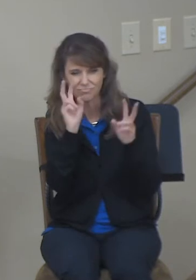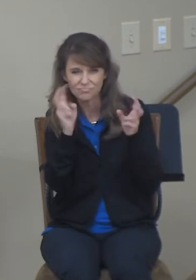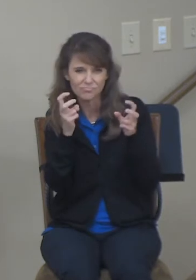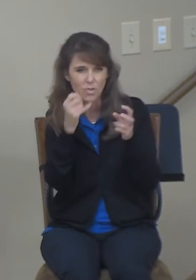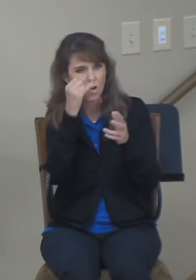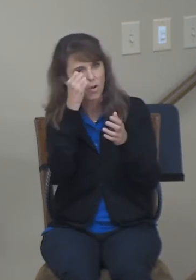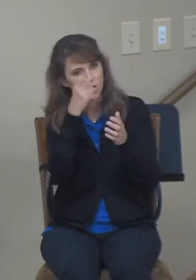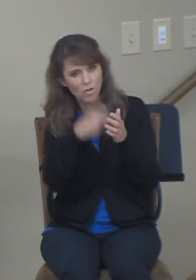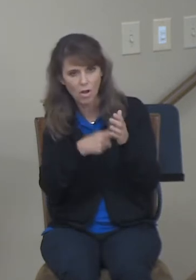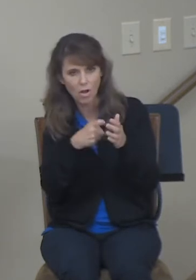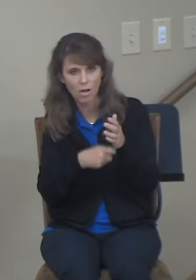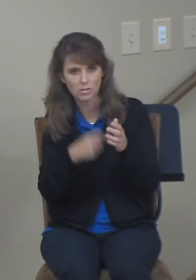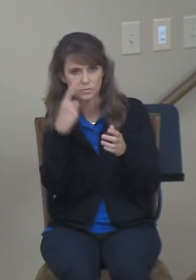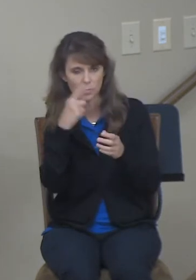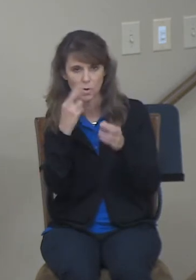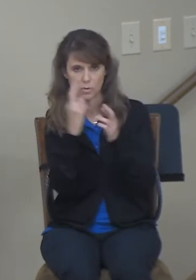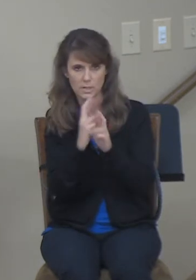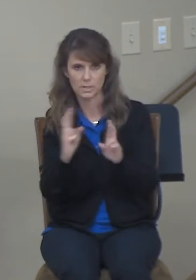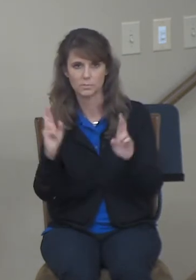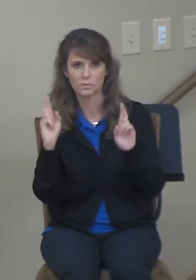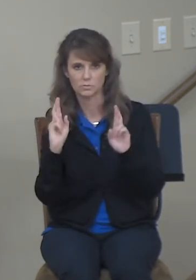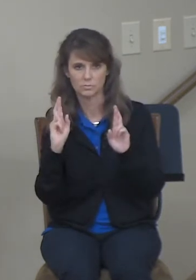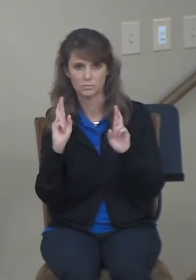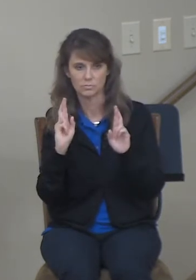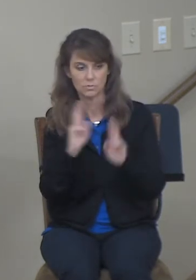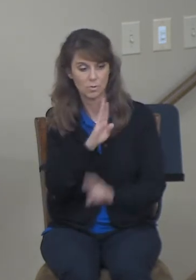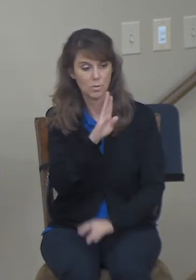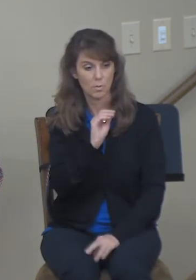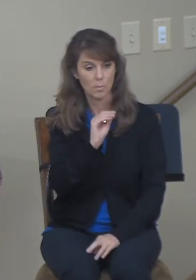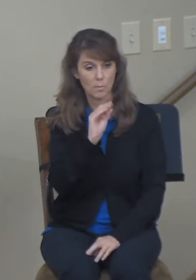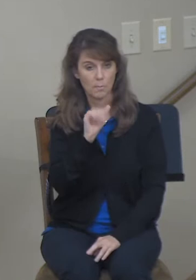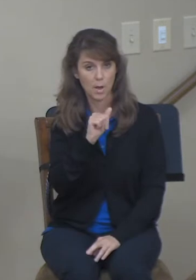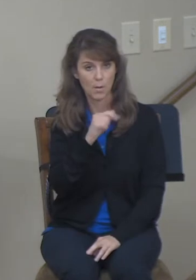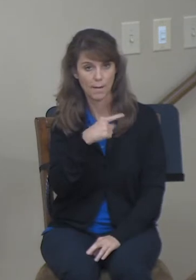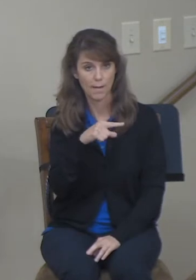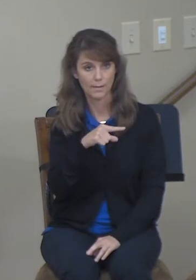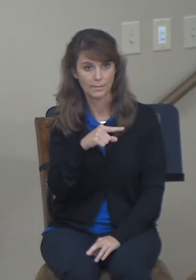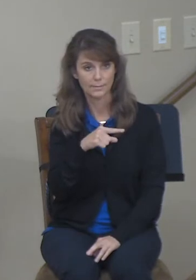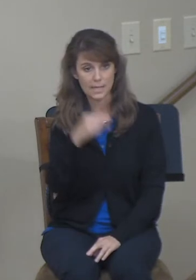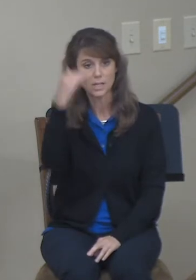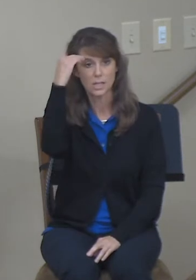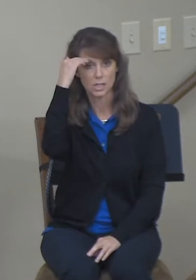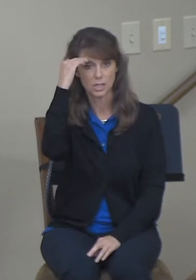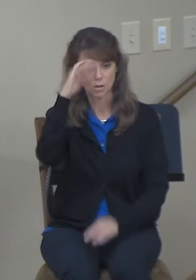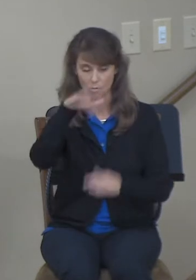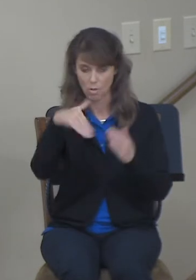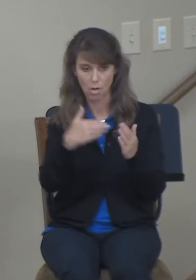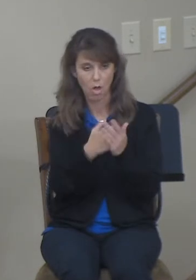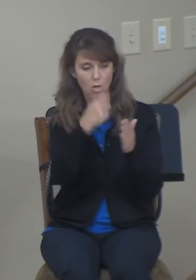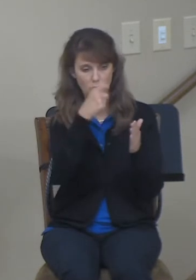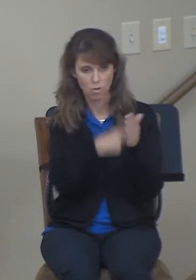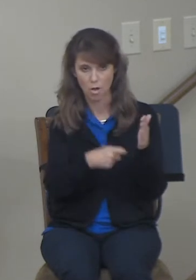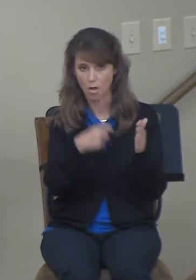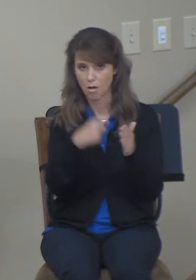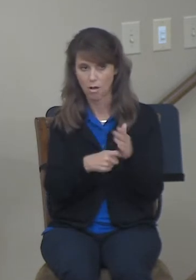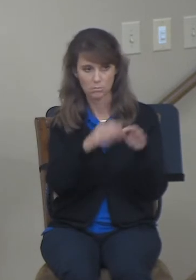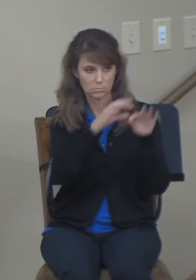the fact that Boaz was fully aware of the cost, but was still willing to pay it.